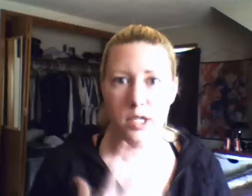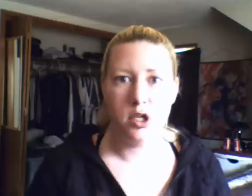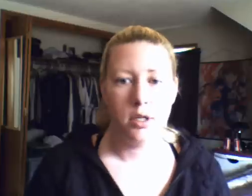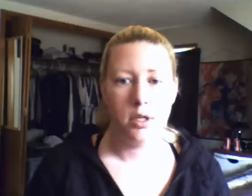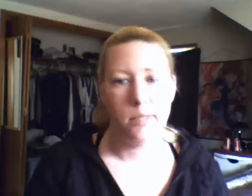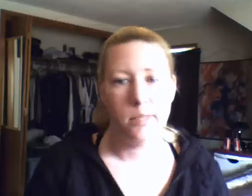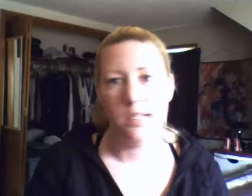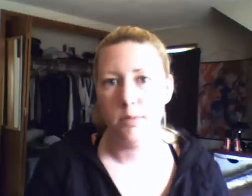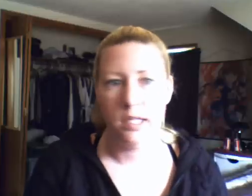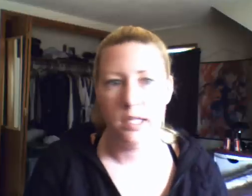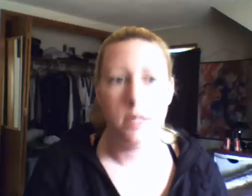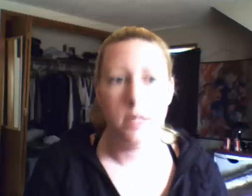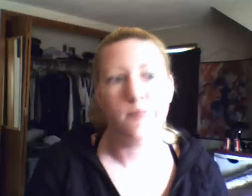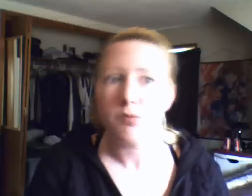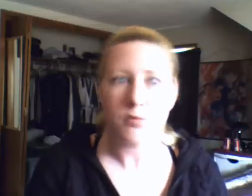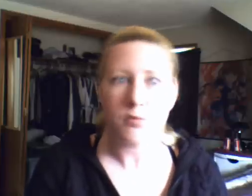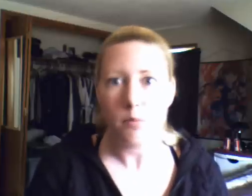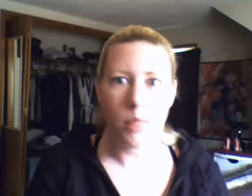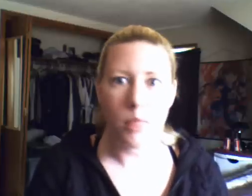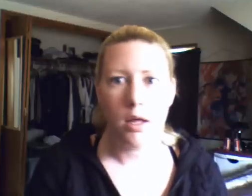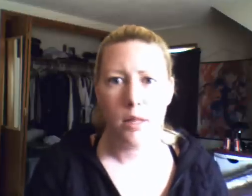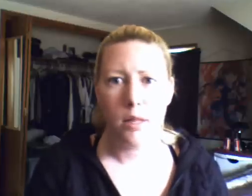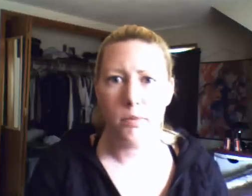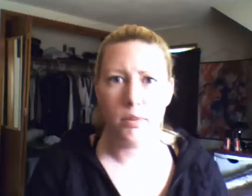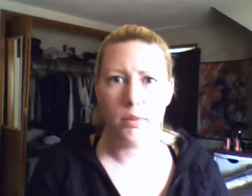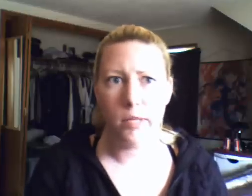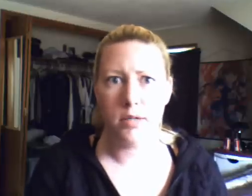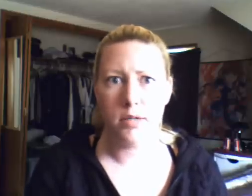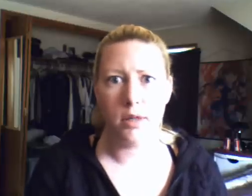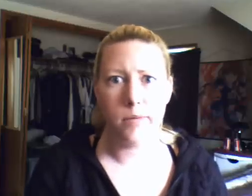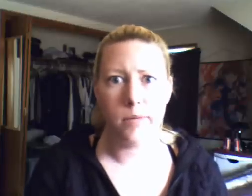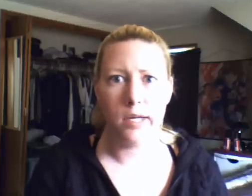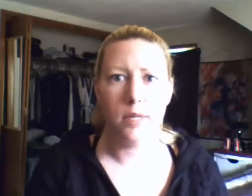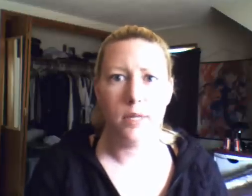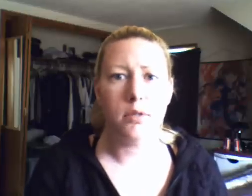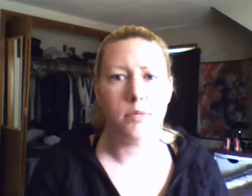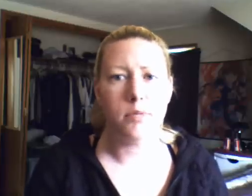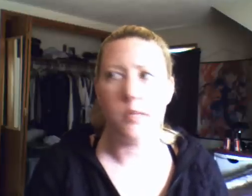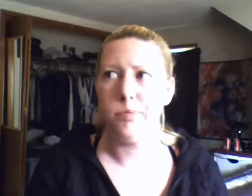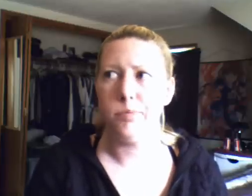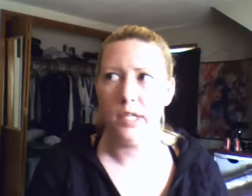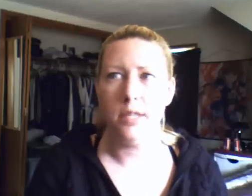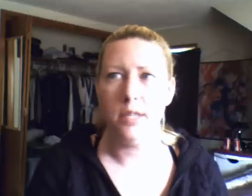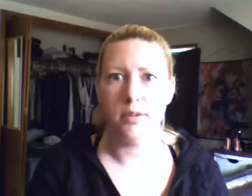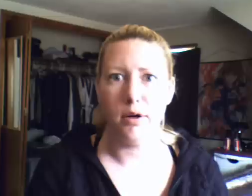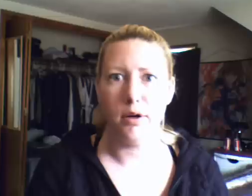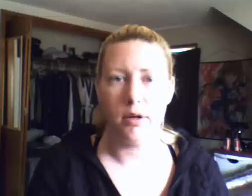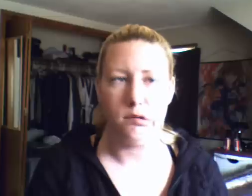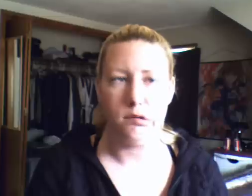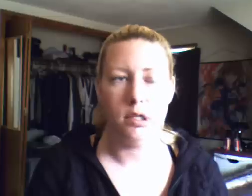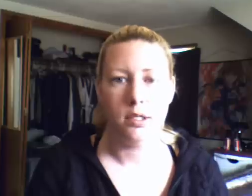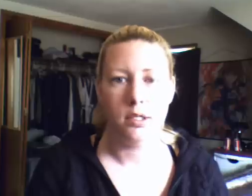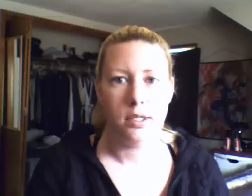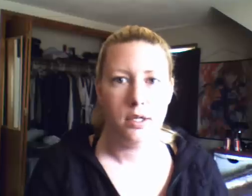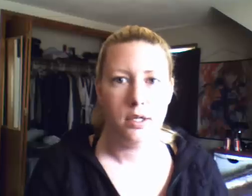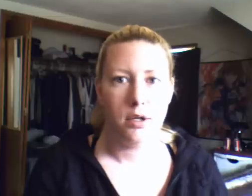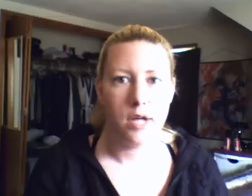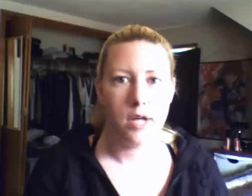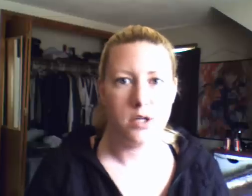speech the bees and peas the bees aren't that bad anymore but the peas are kind